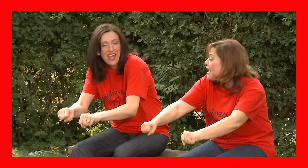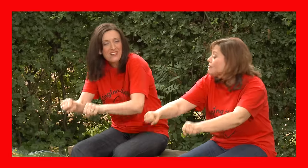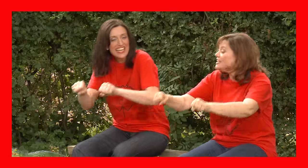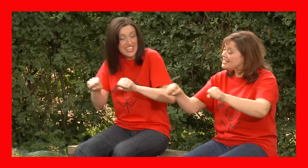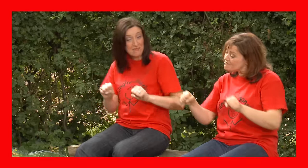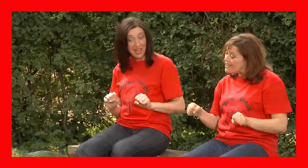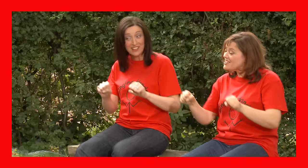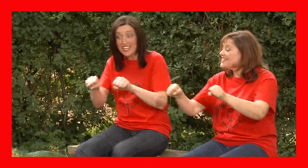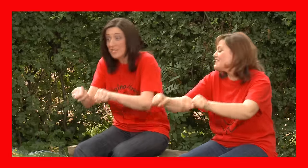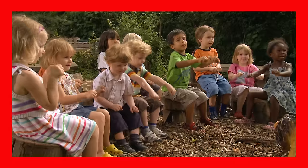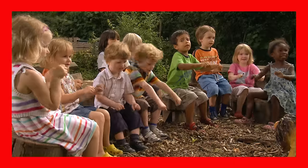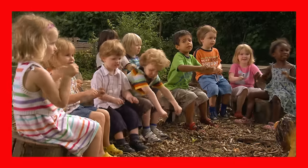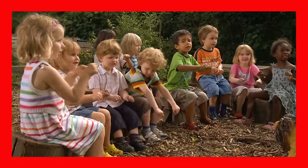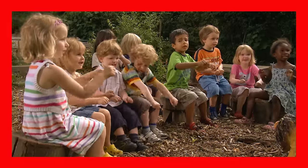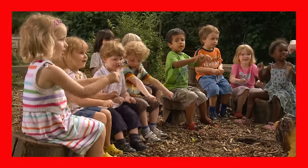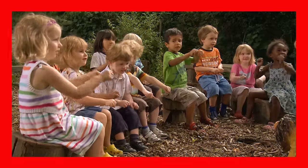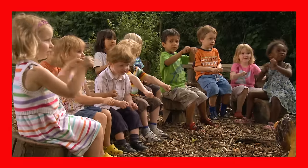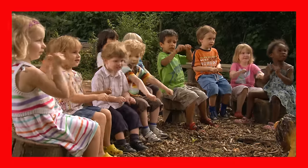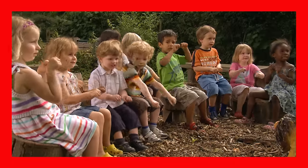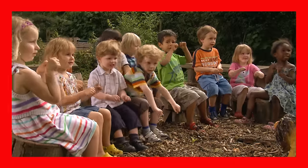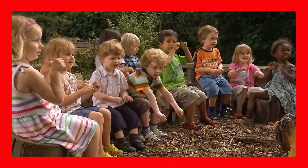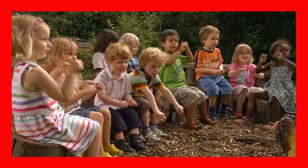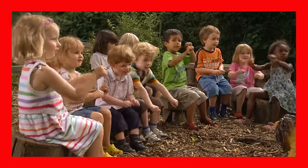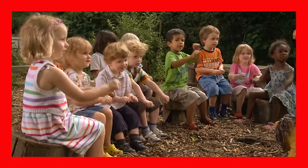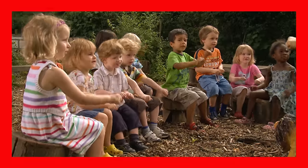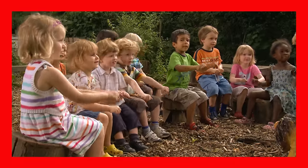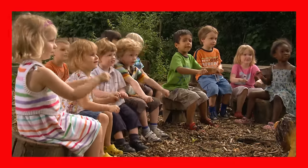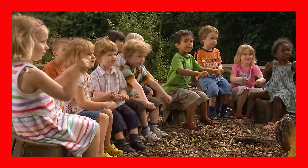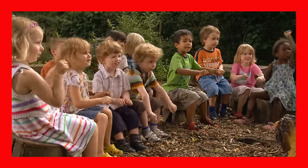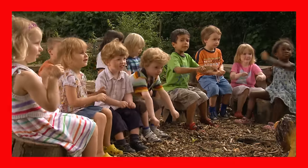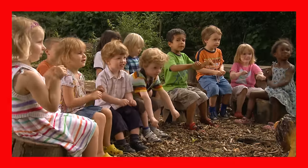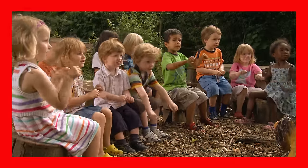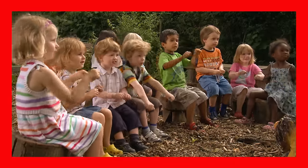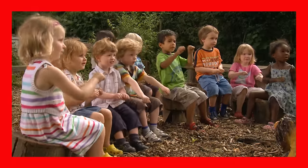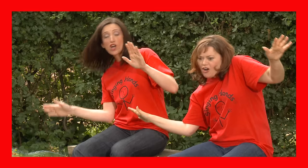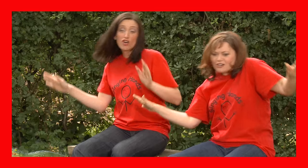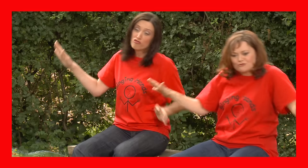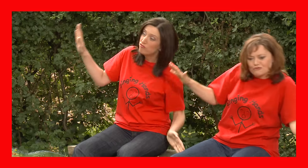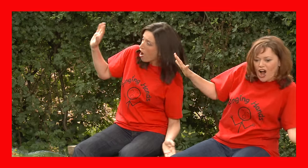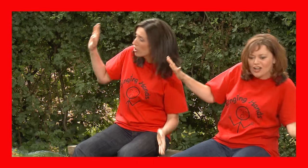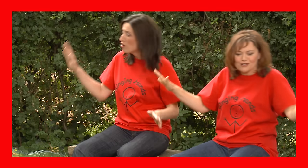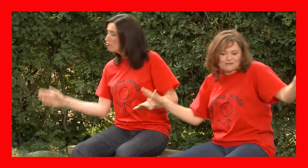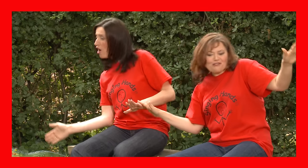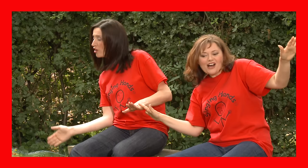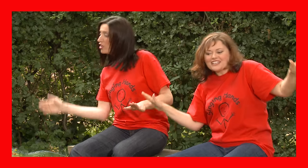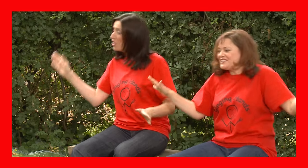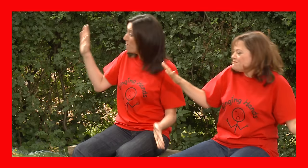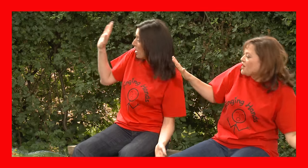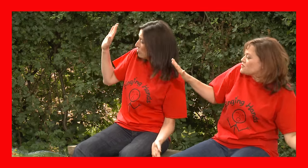merrily, merrily, merrily life is but a dream! Rock, rock, rock your boat!